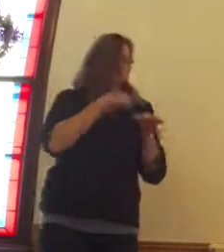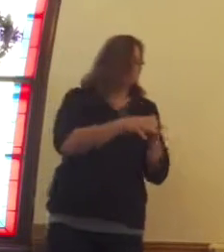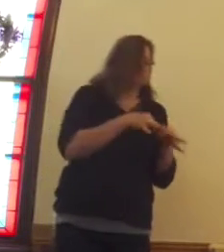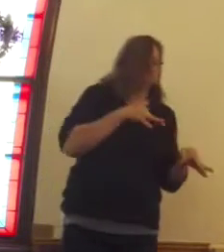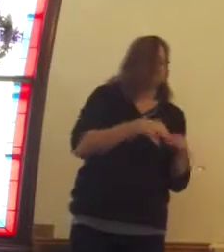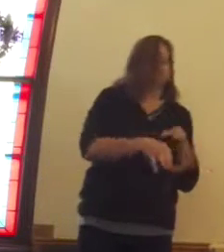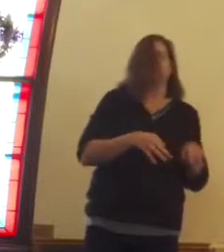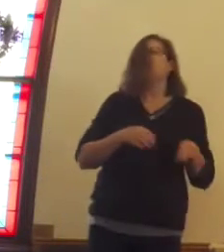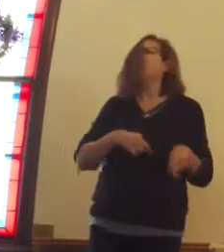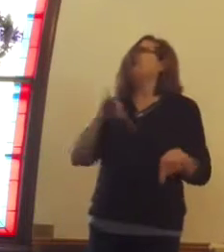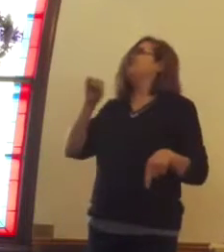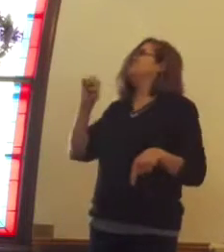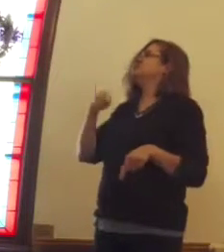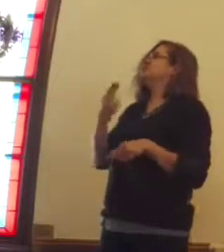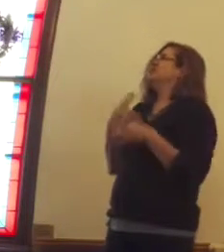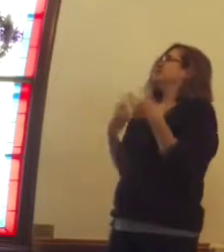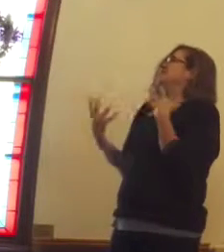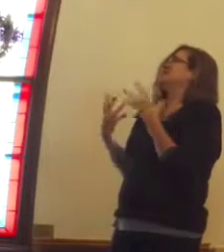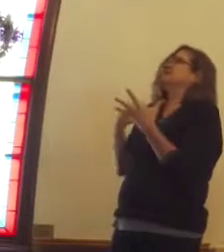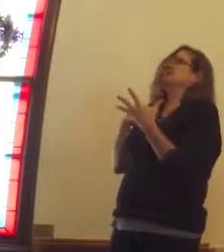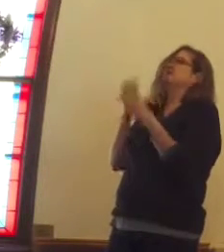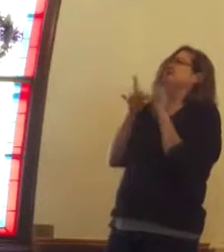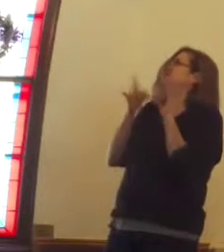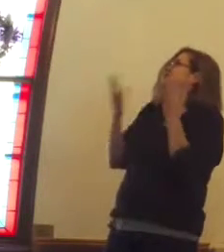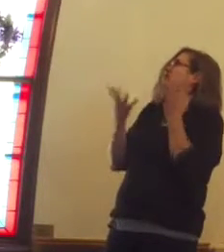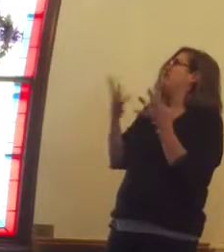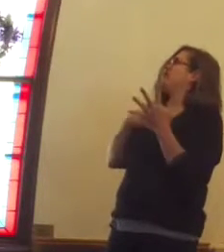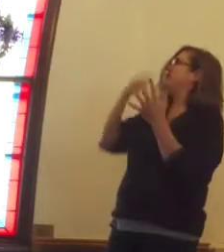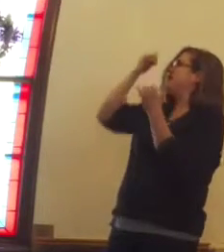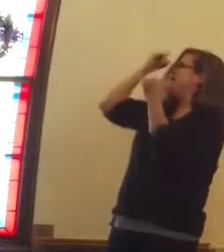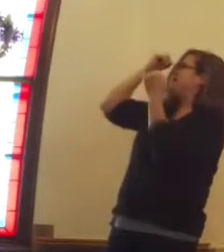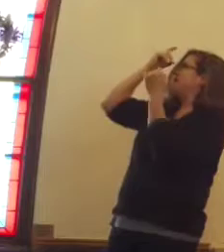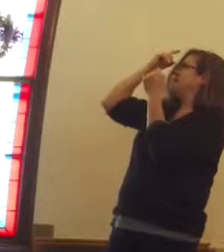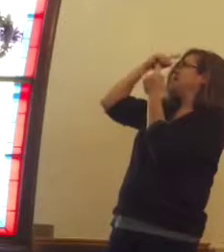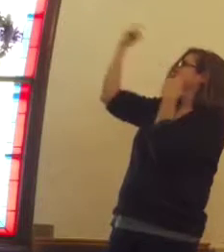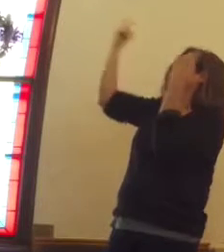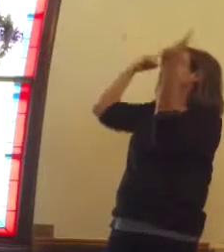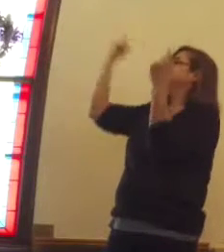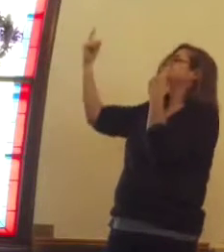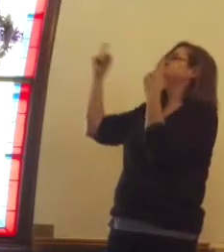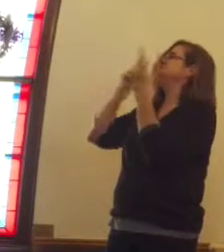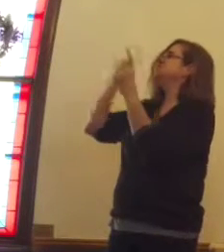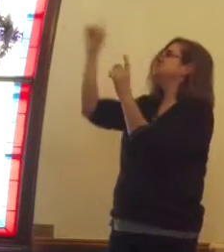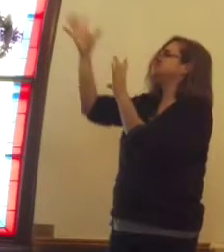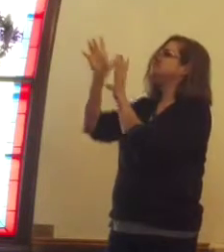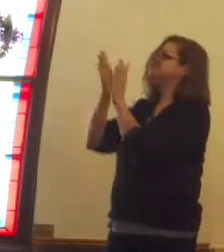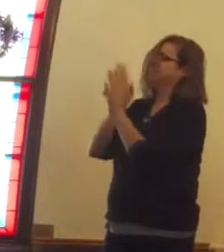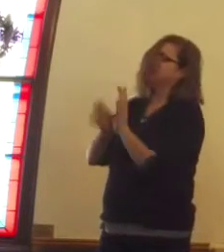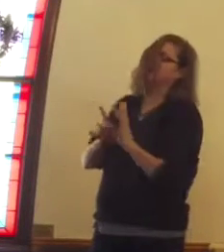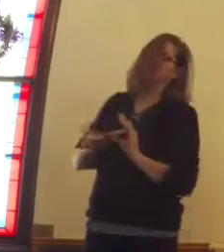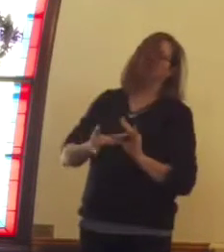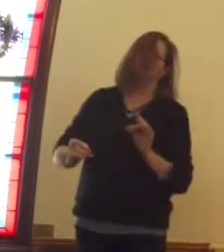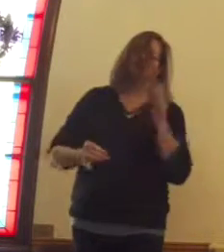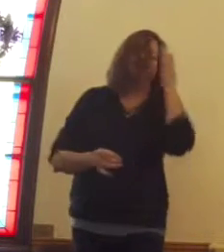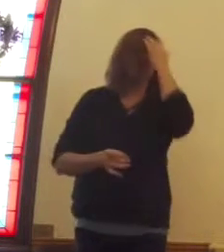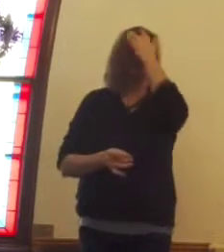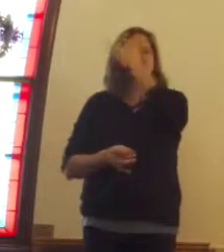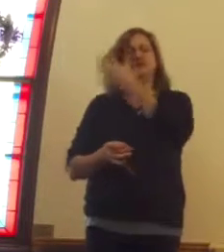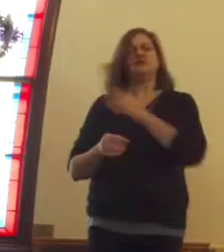Joseph got were these messages through his dreams spoken from God. Meanwhile, back at the ranch,